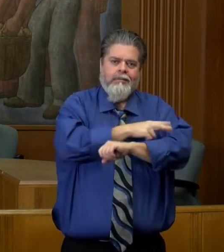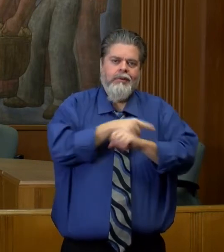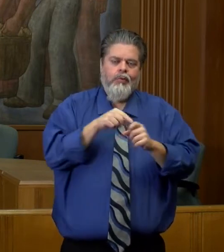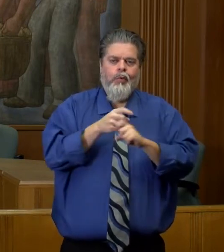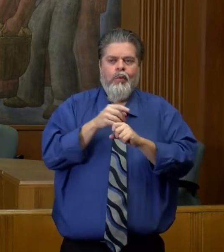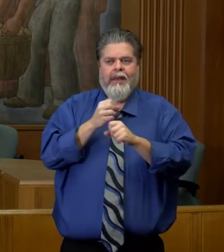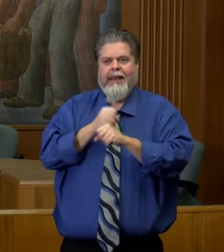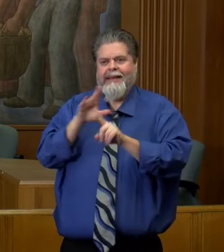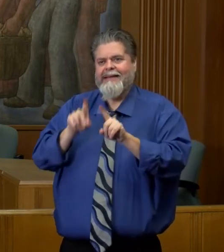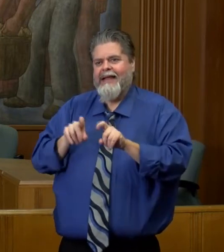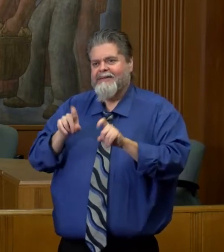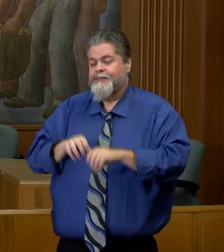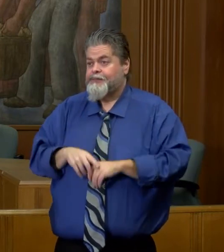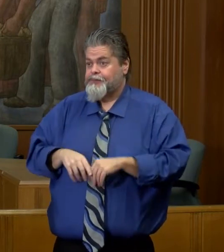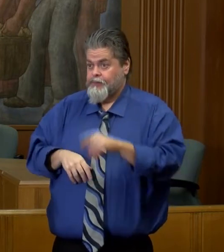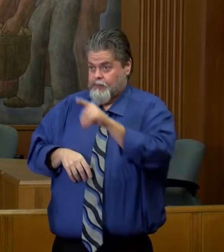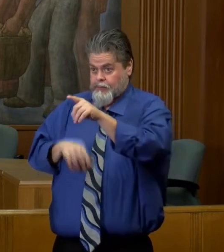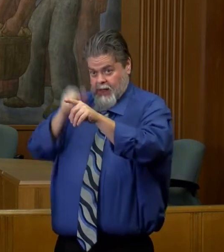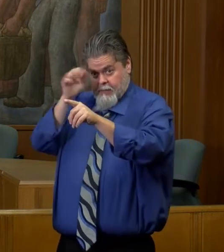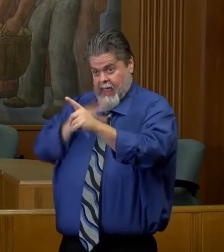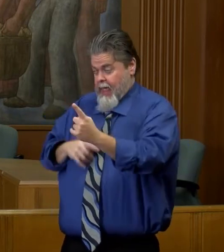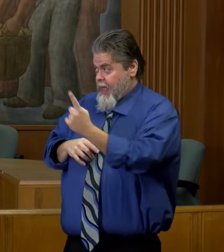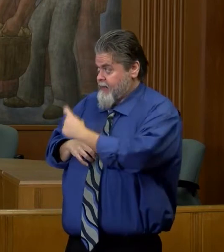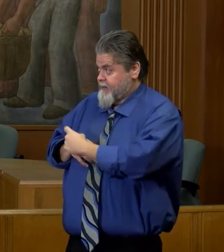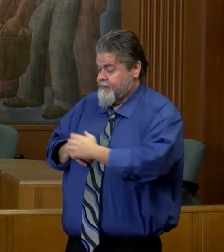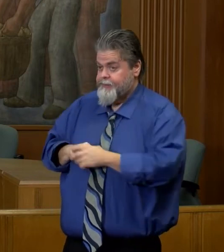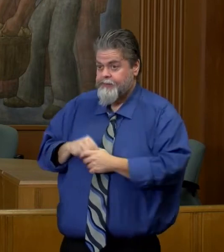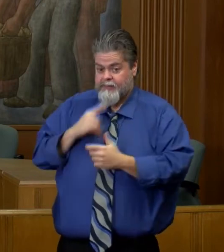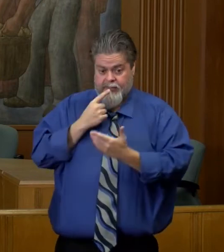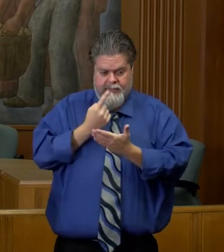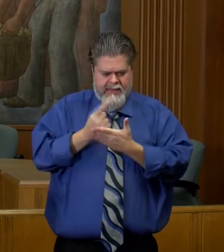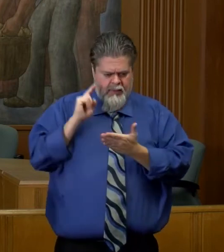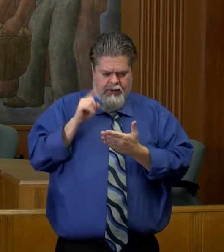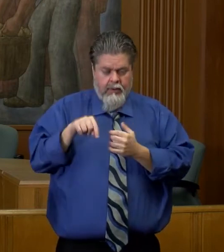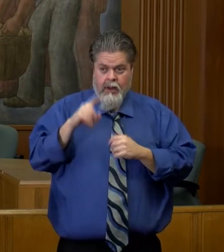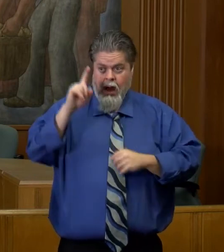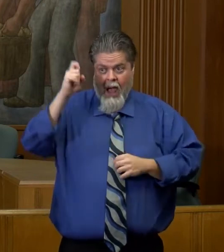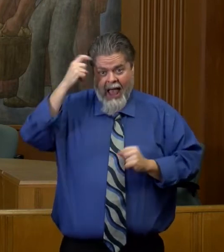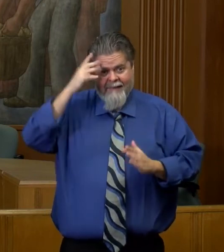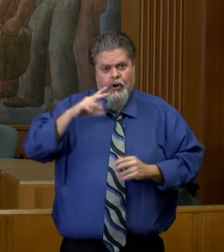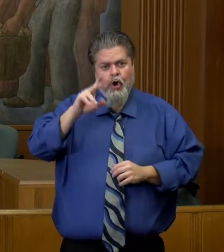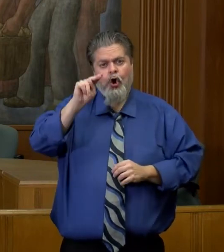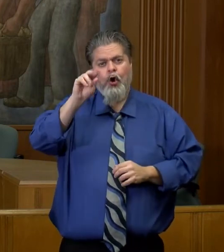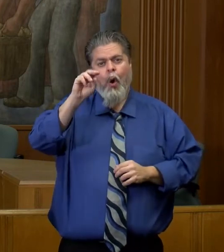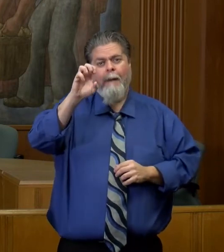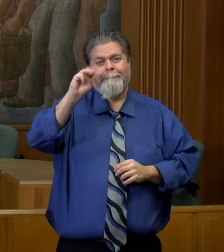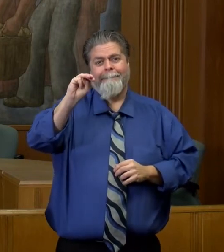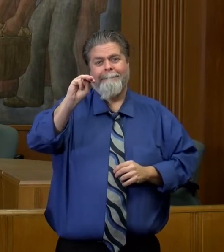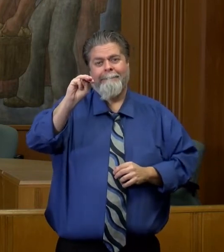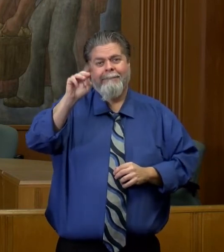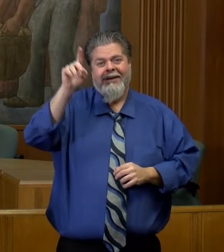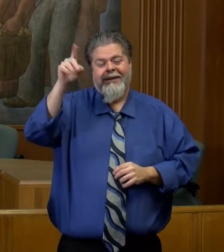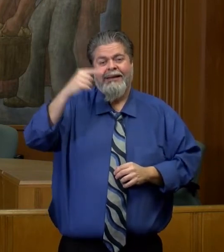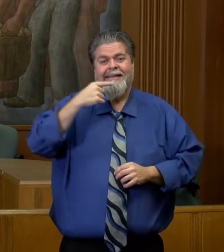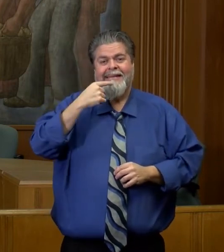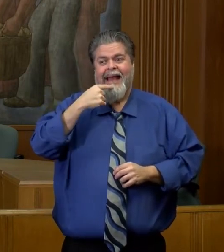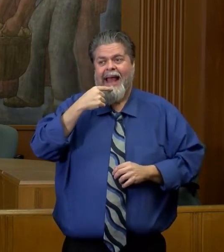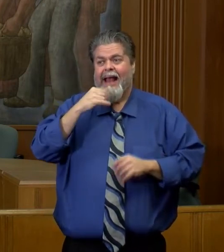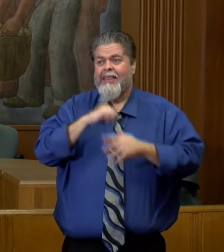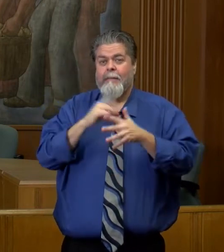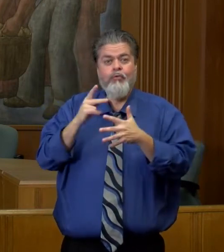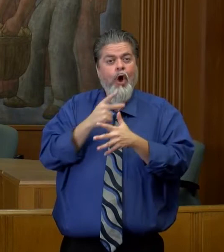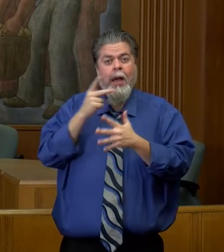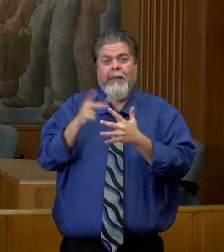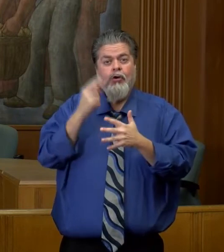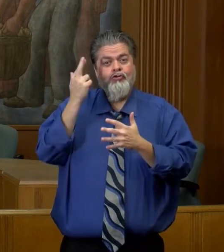This is for the doctors. A week ago in this room, Governor Noem said that the primary